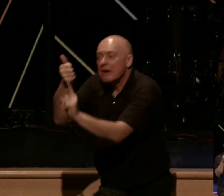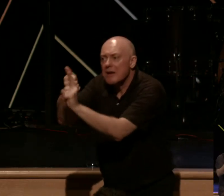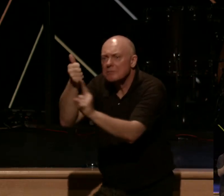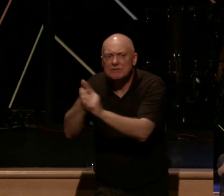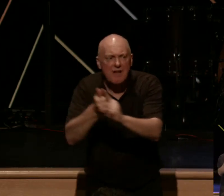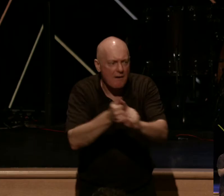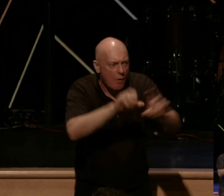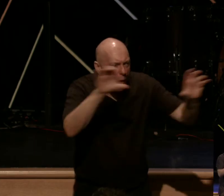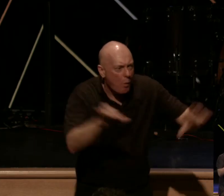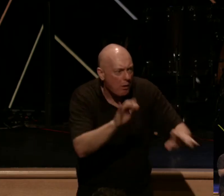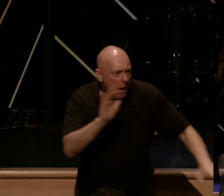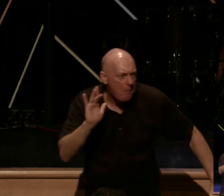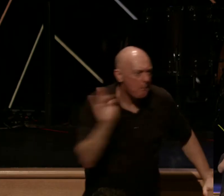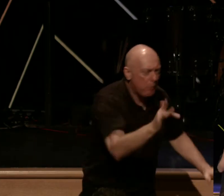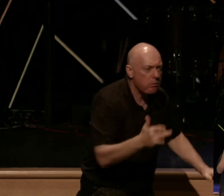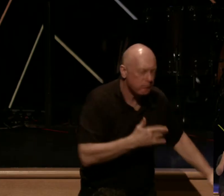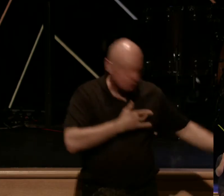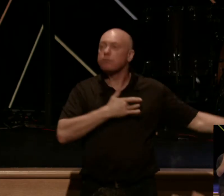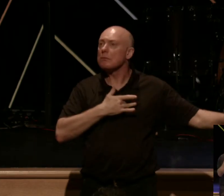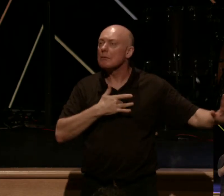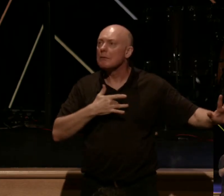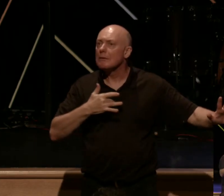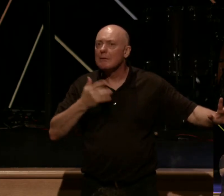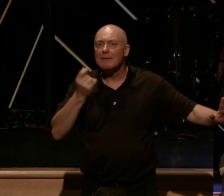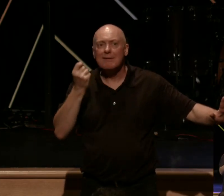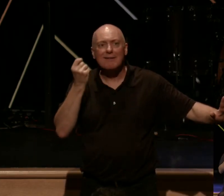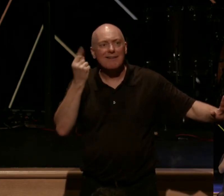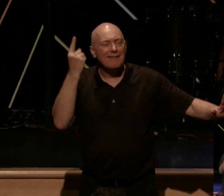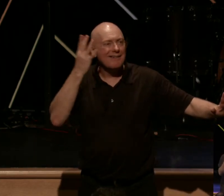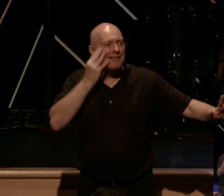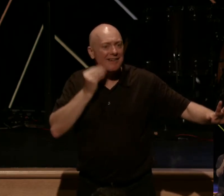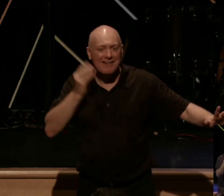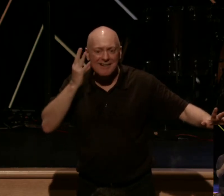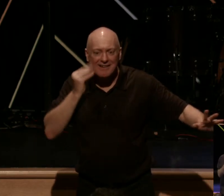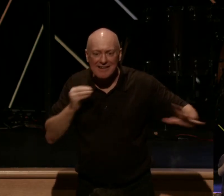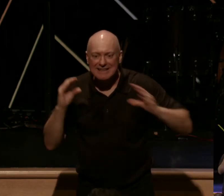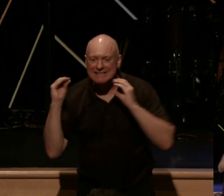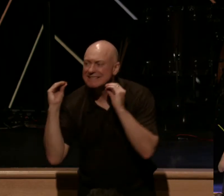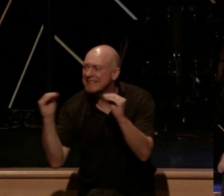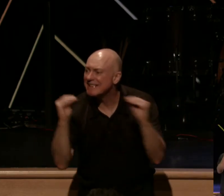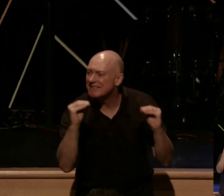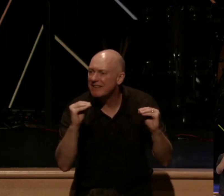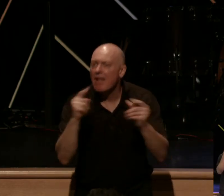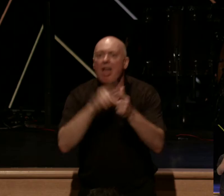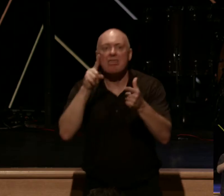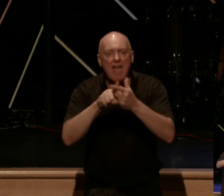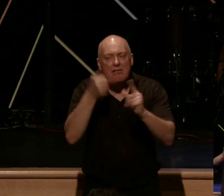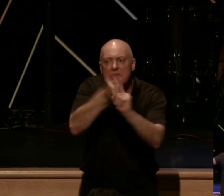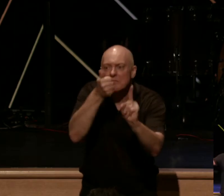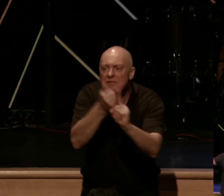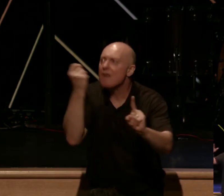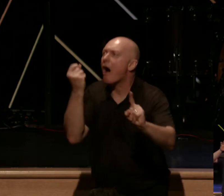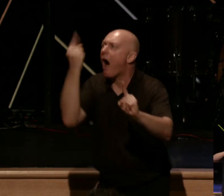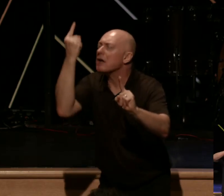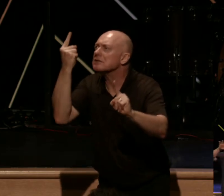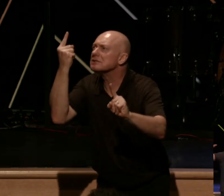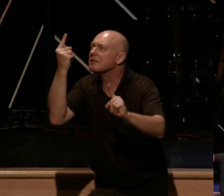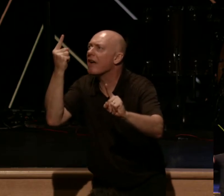their hearts in such a way, opening up their hearts in such a way, teaching them in such a way that they would understand supernaturally the dimensions